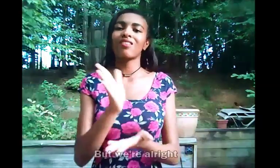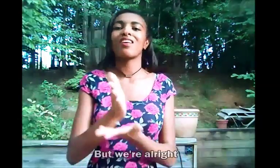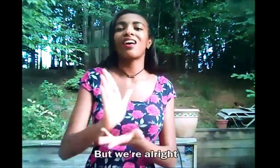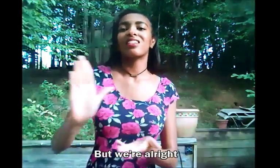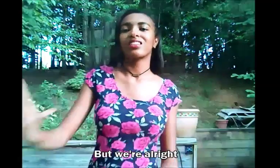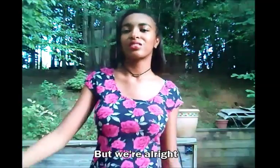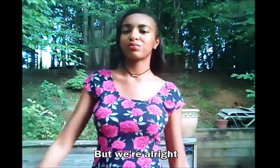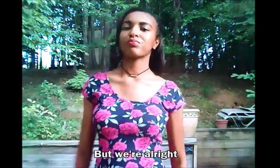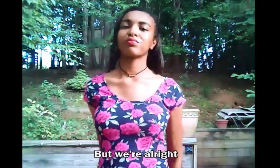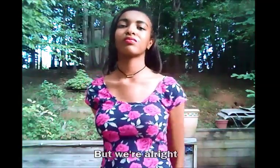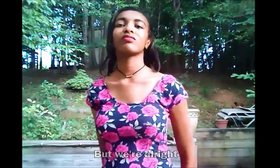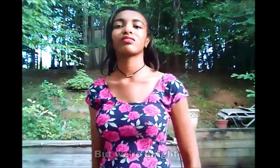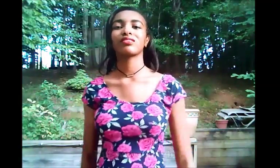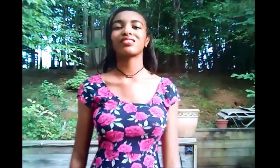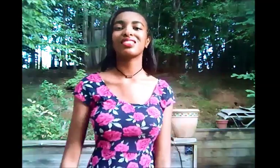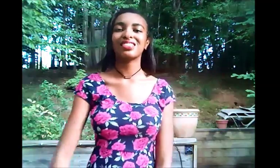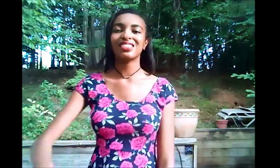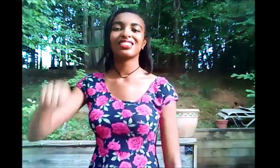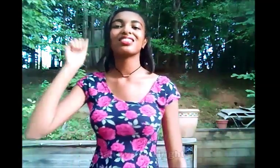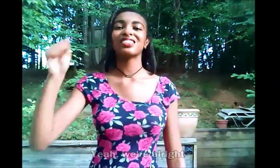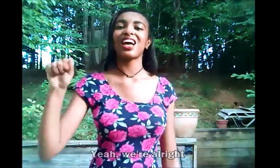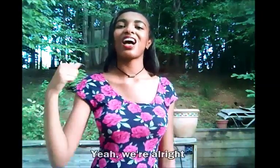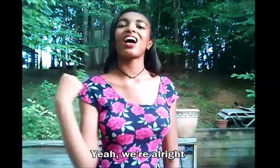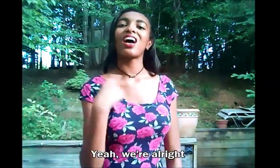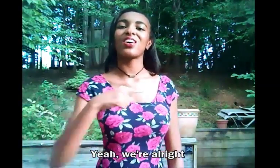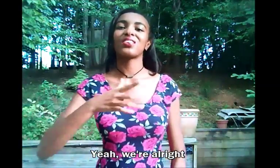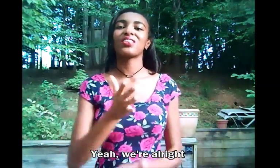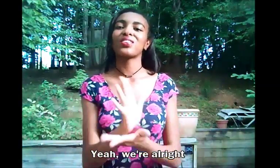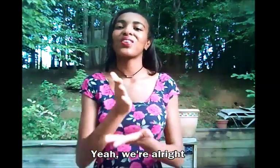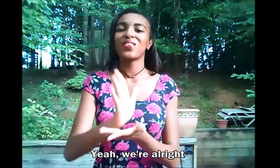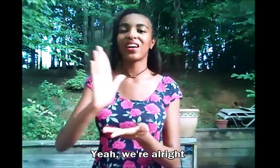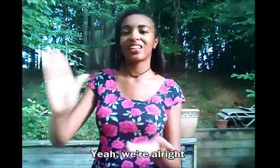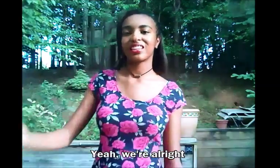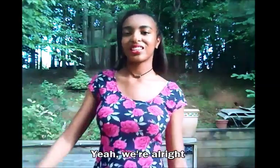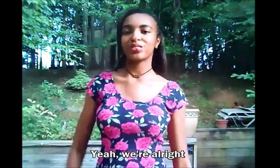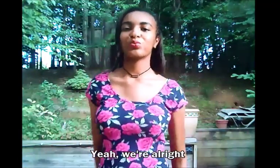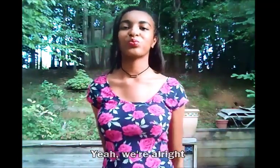alright though yeah we're alright though